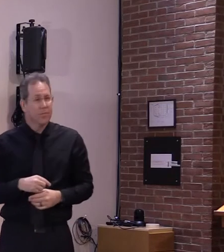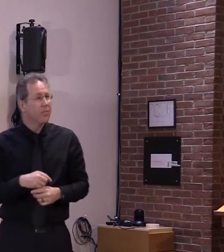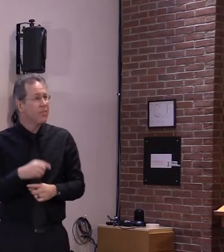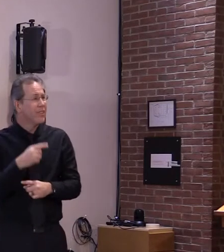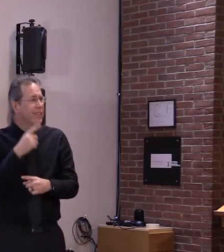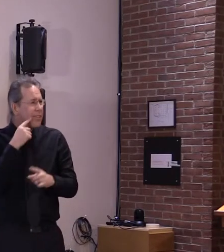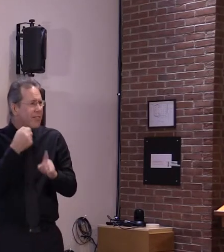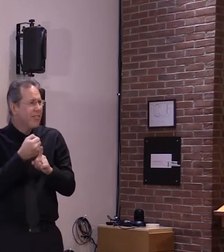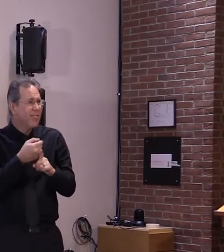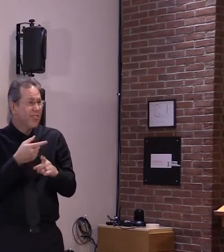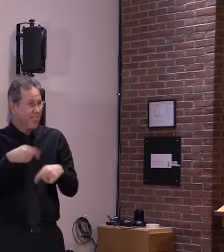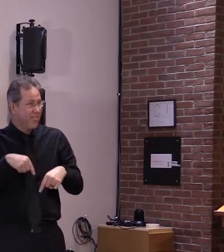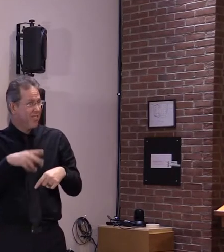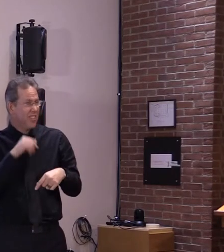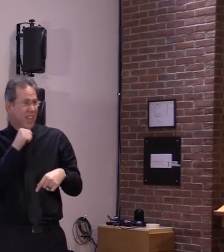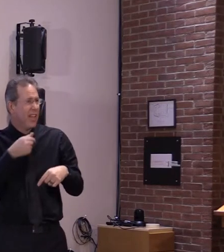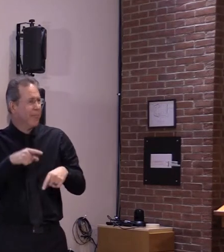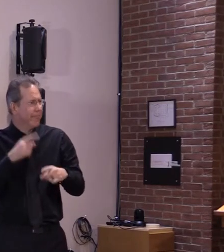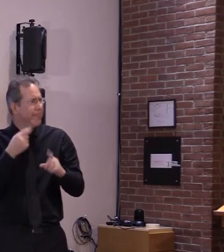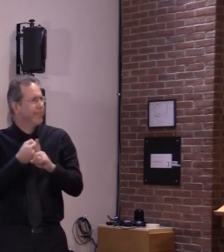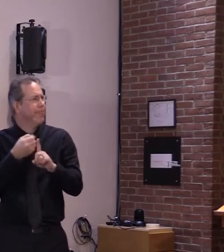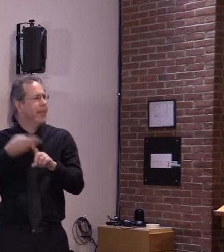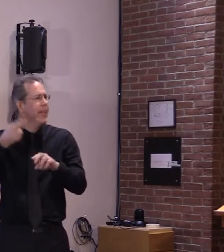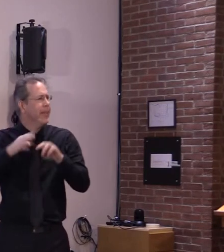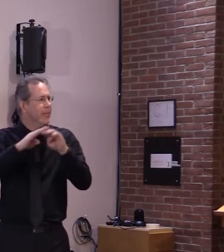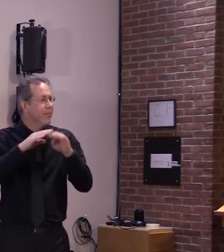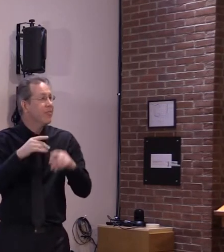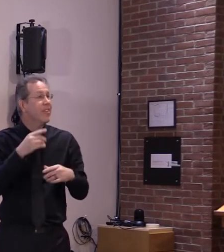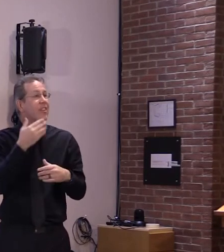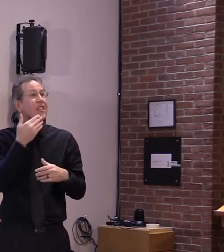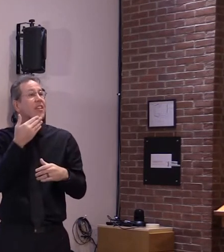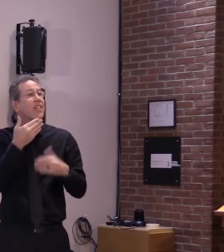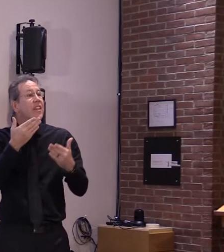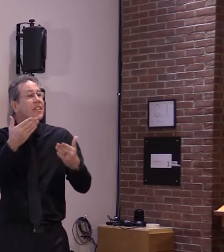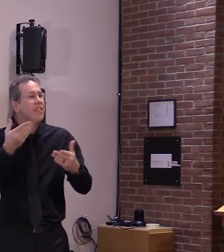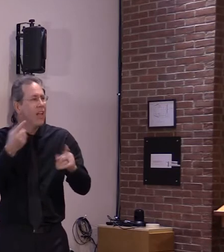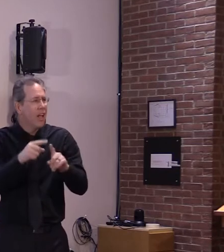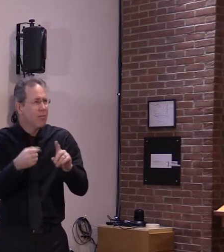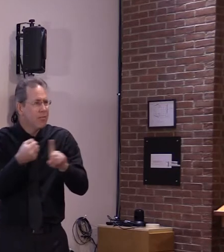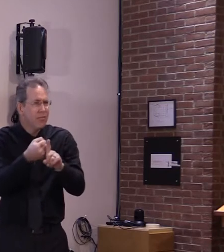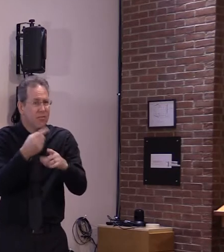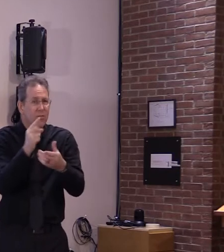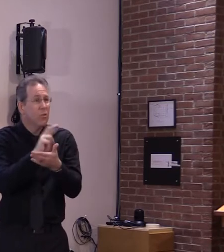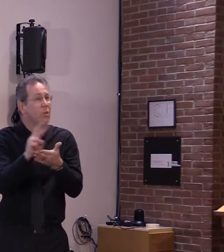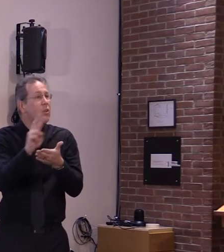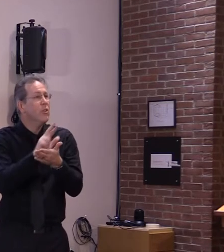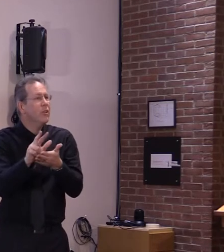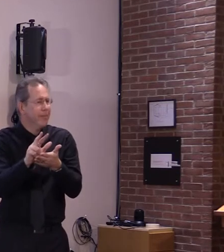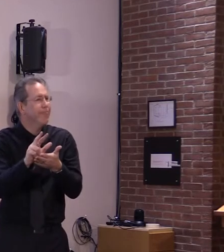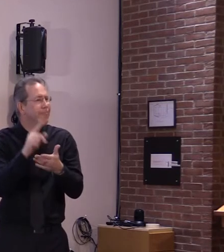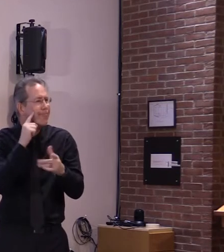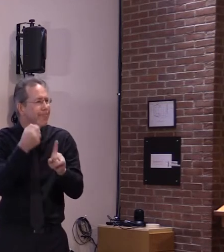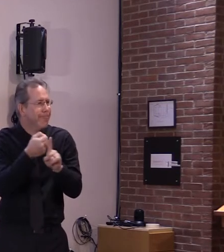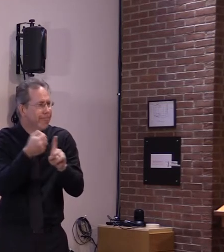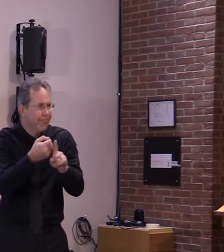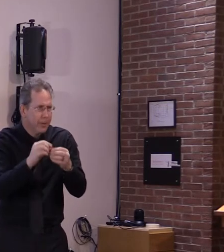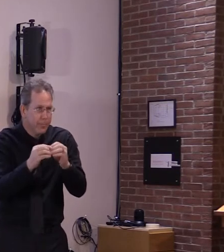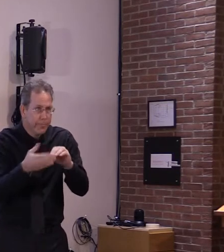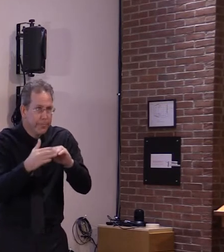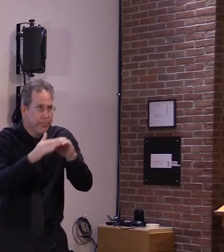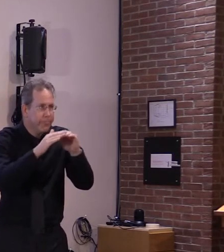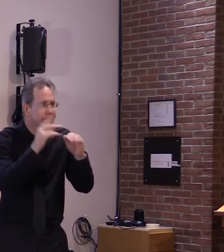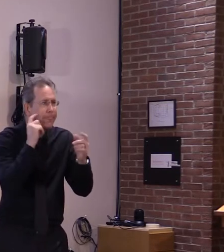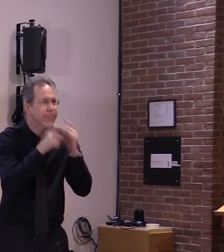days following thanksgiving a period where we would expect cases to show up our seven day growth rate was very